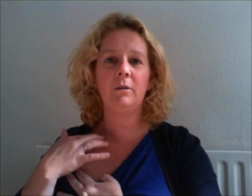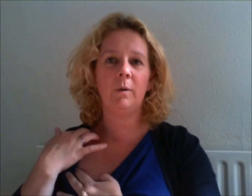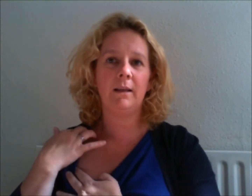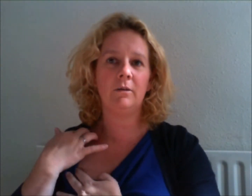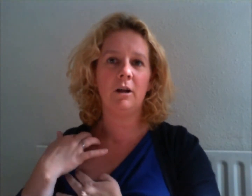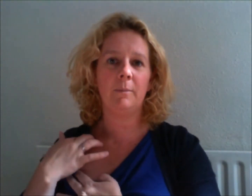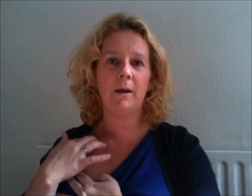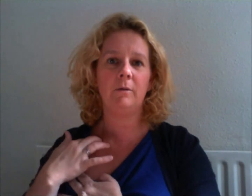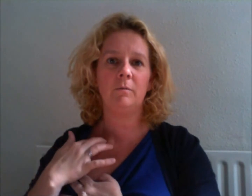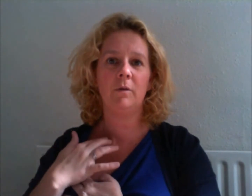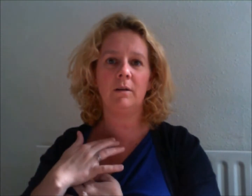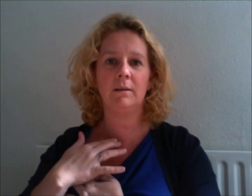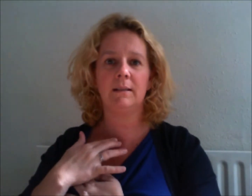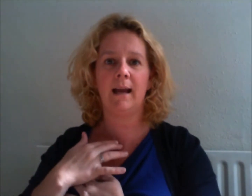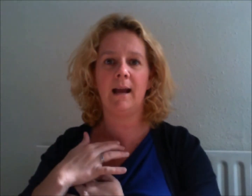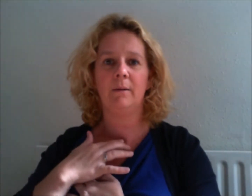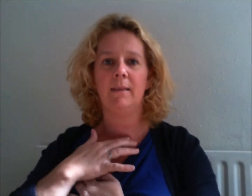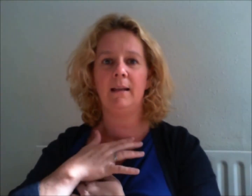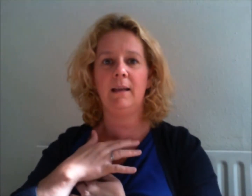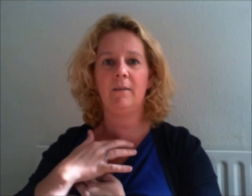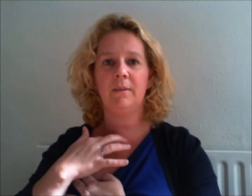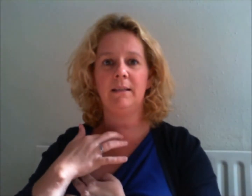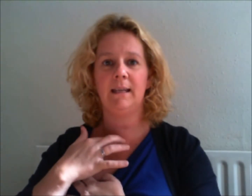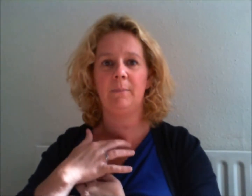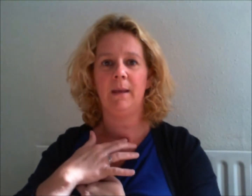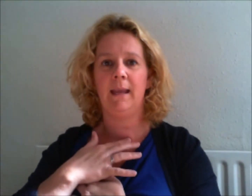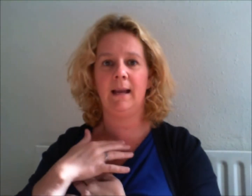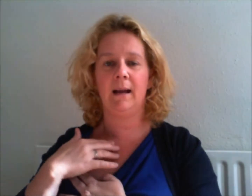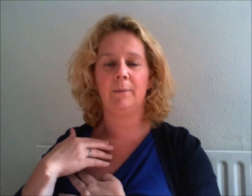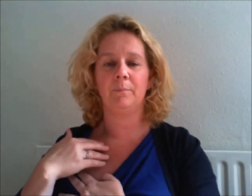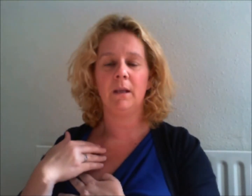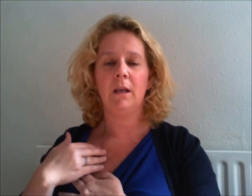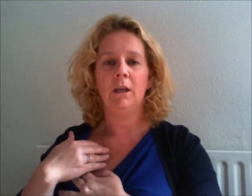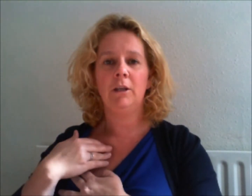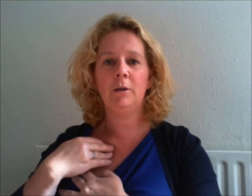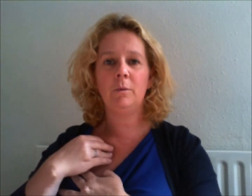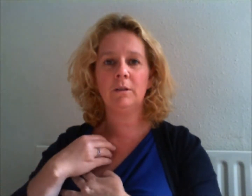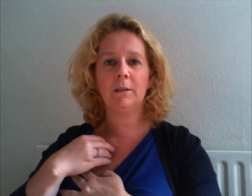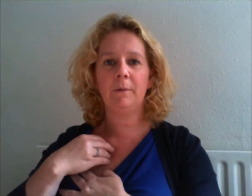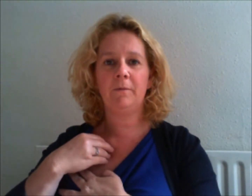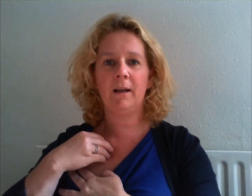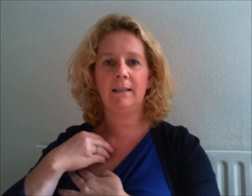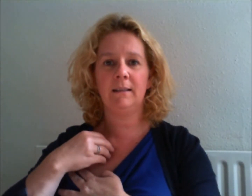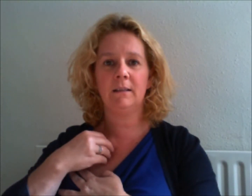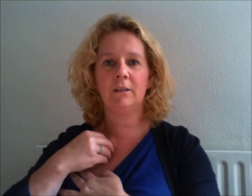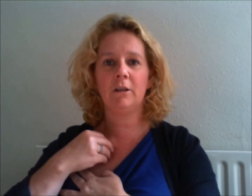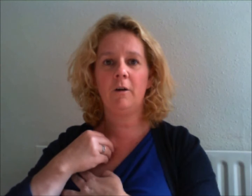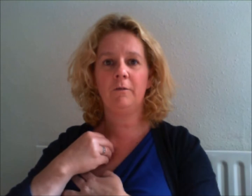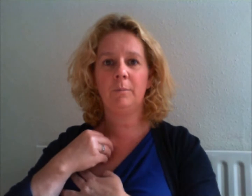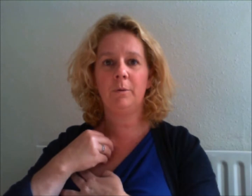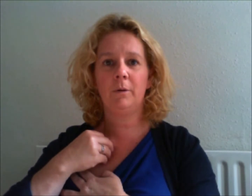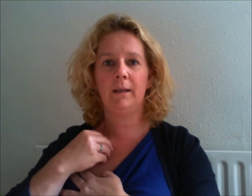where your collarbone runs down and then you have to dip here. You want to be finding the soft point